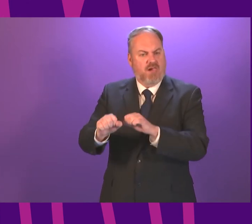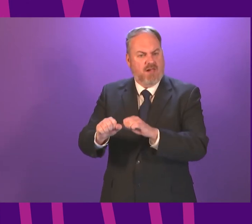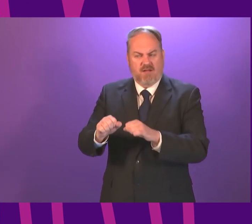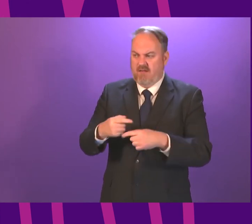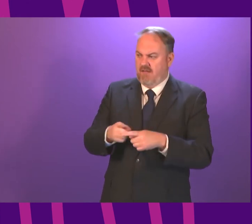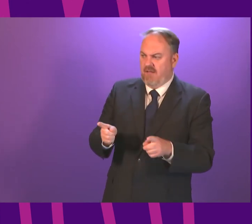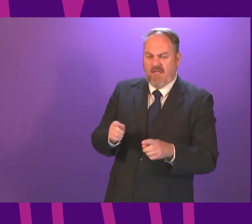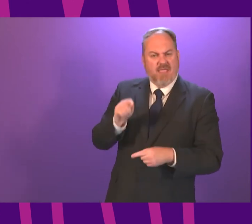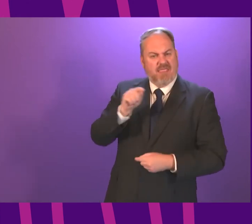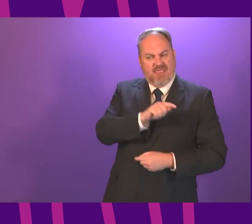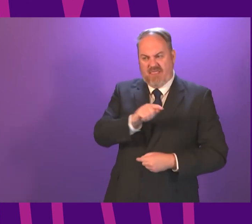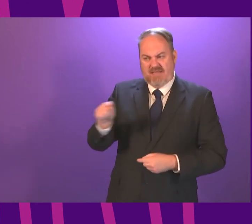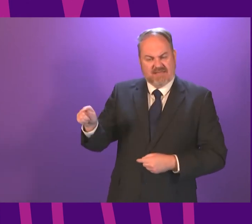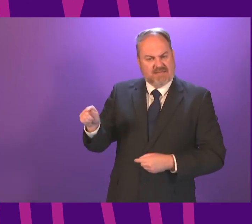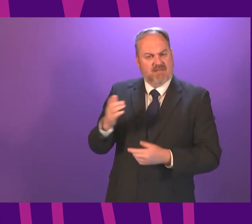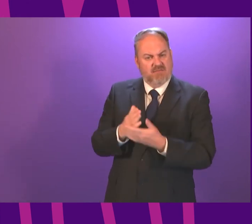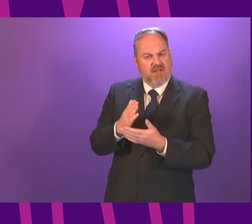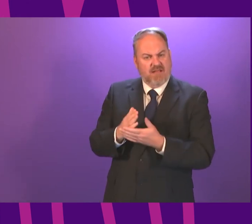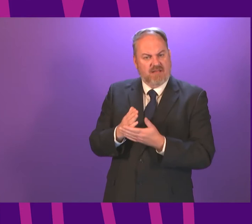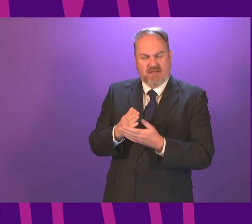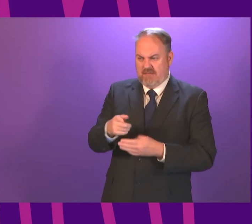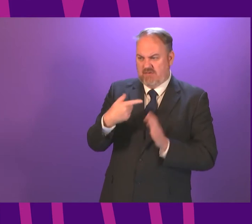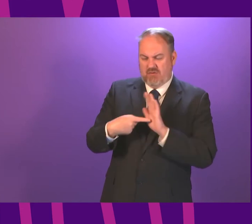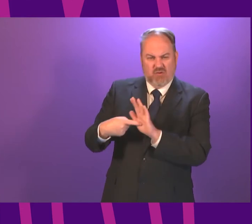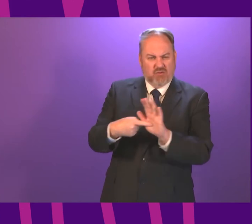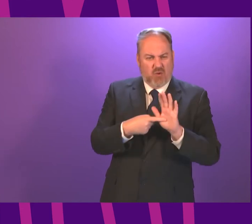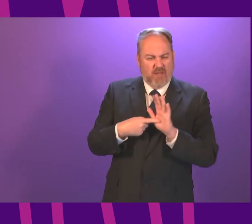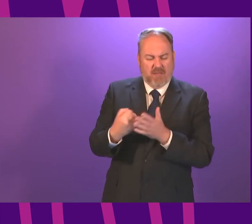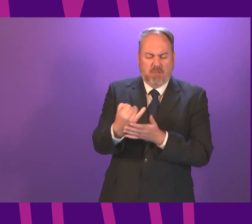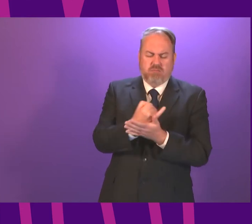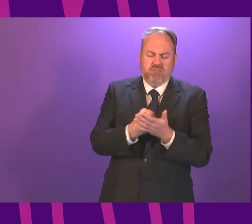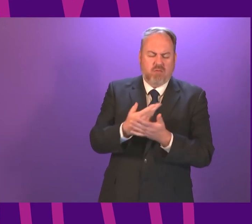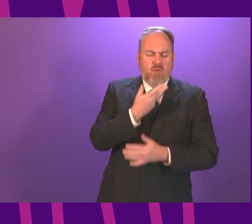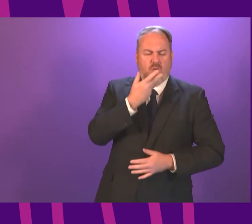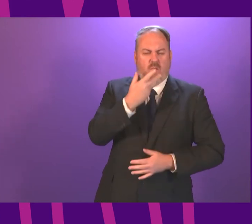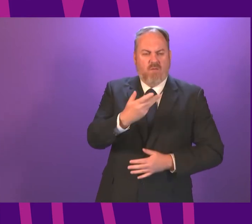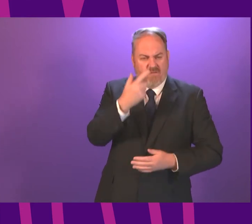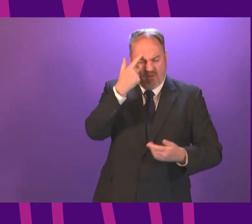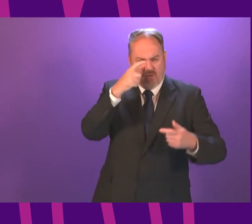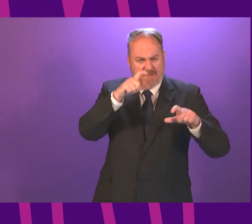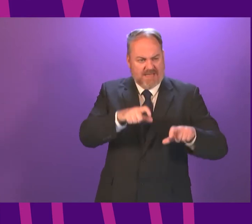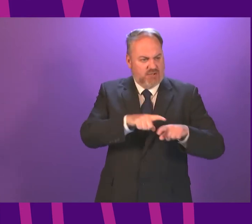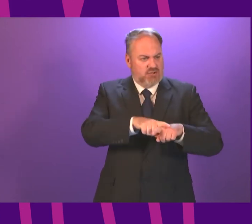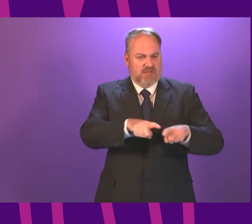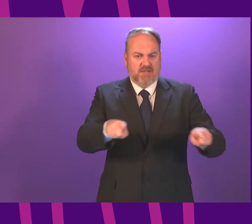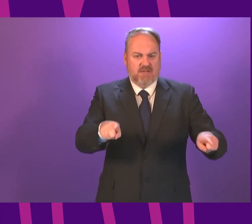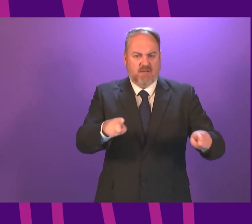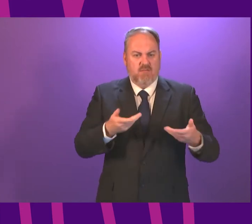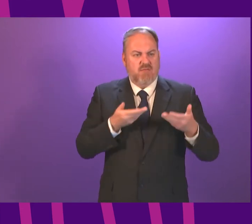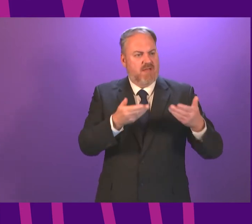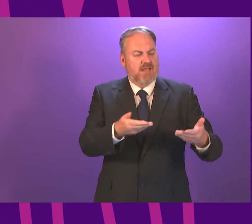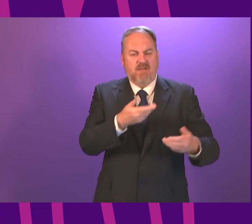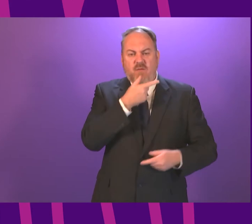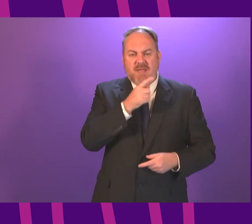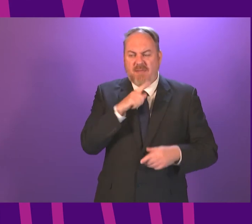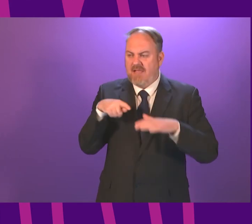organisations, drawing attention to the abysmal standard of accommodation provided by Mears on behalf of the Home Office for